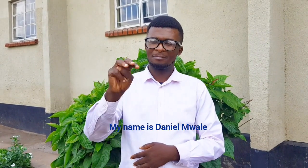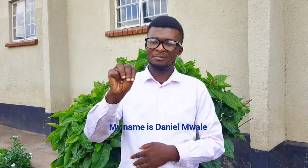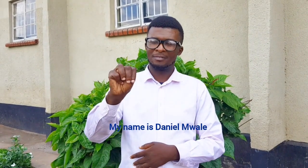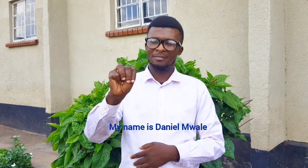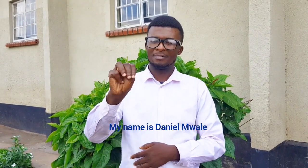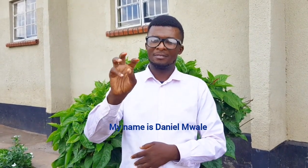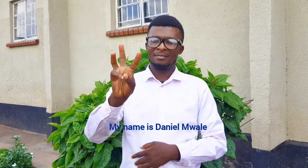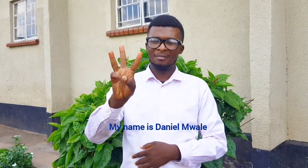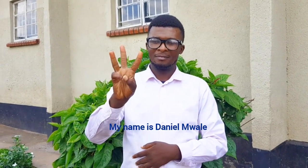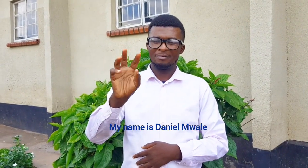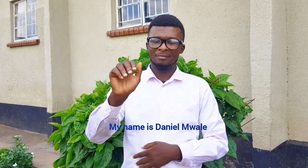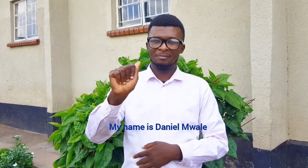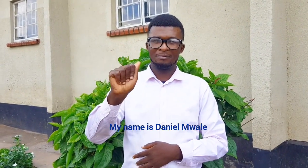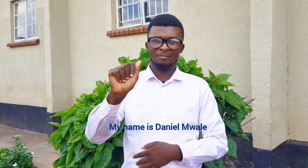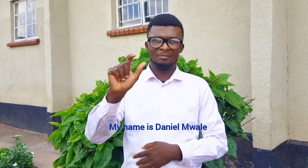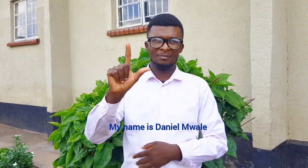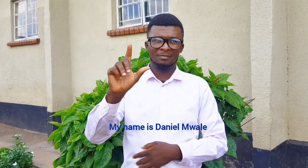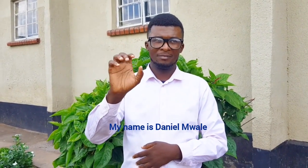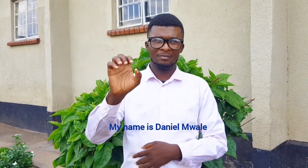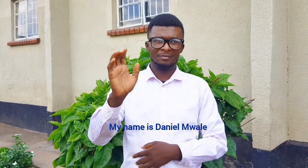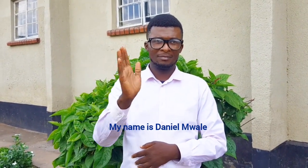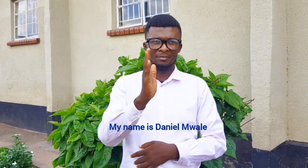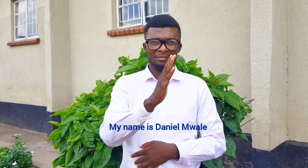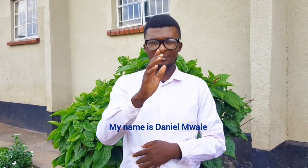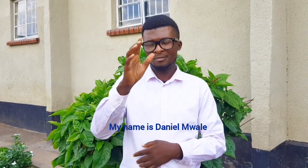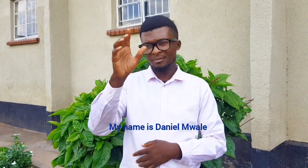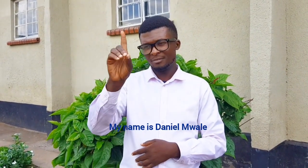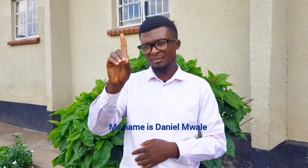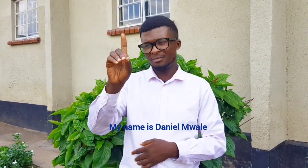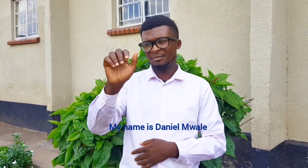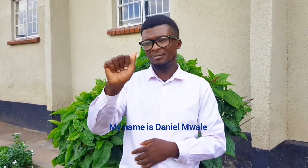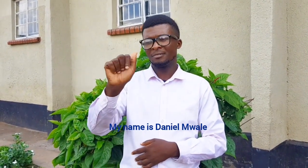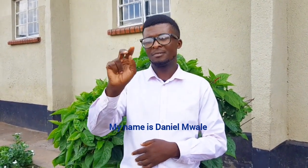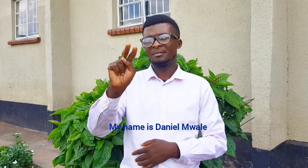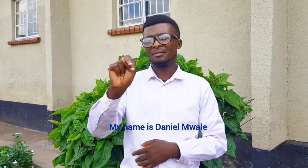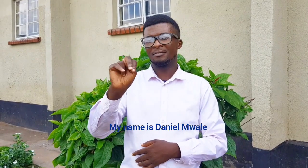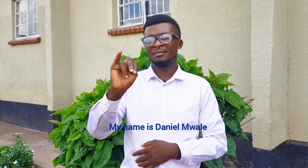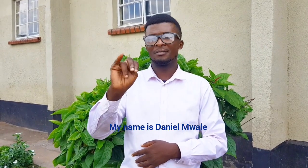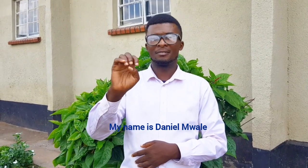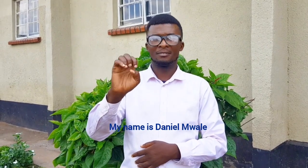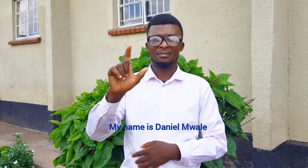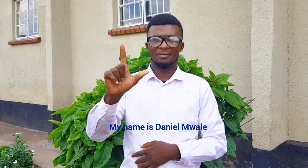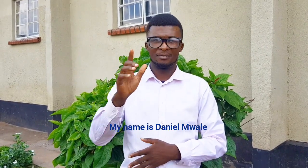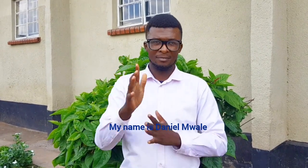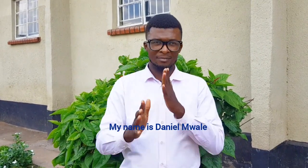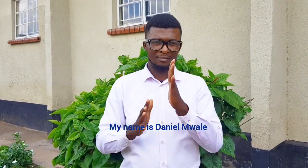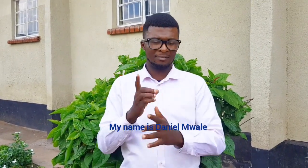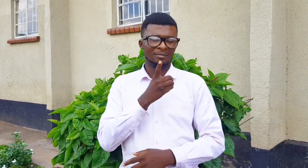Daniel Mwale.